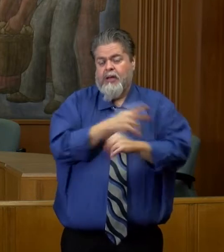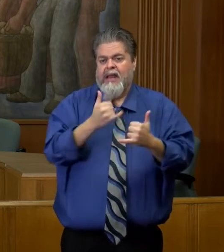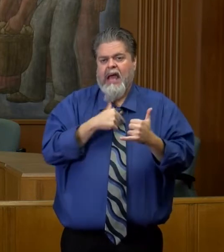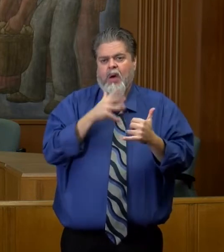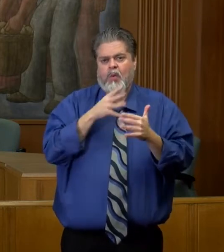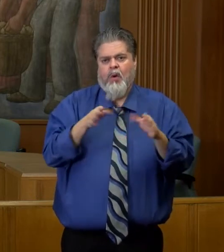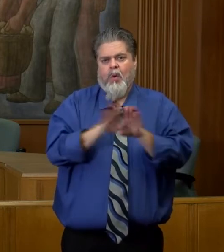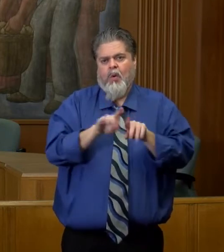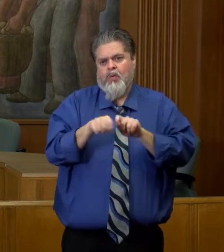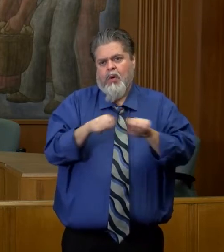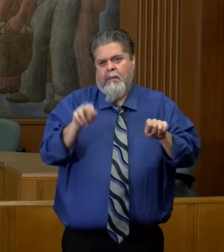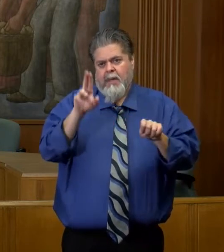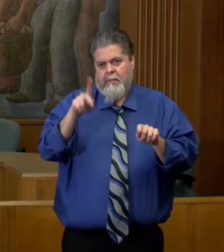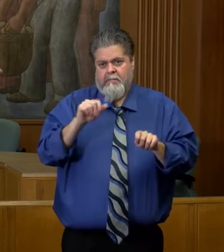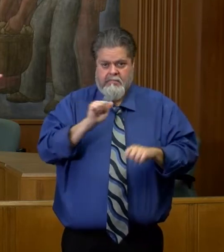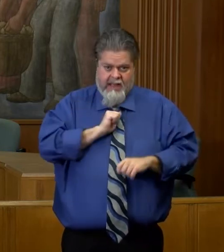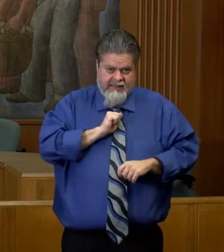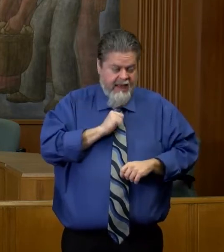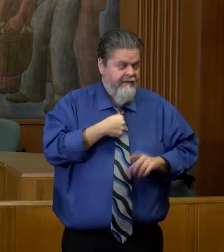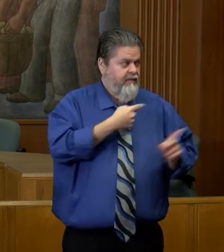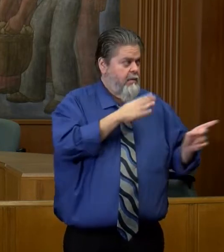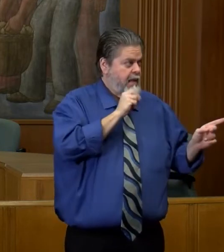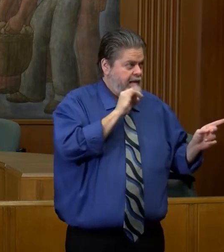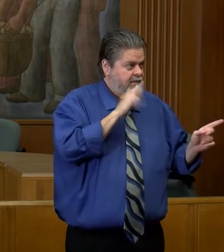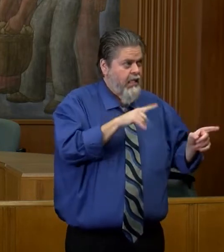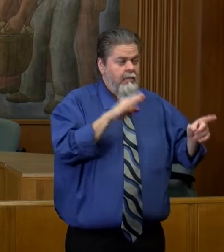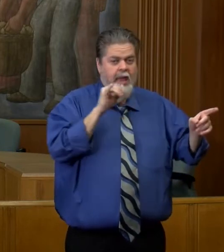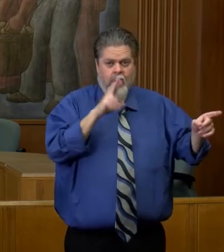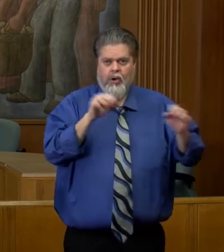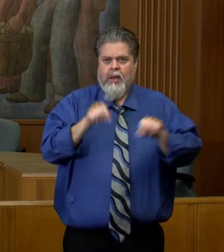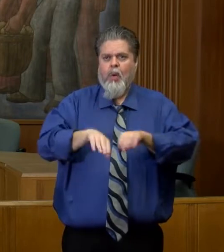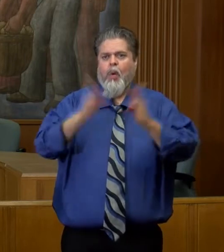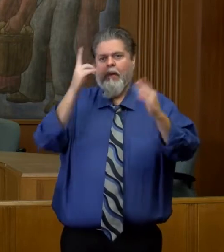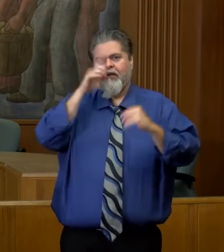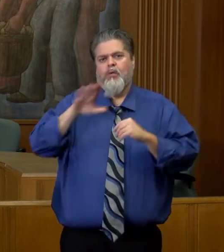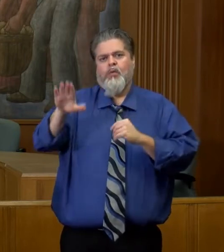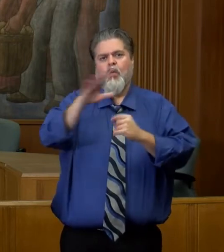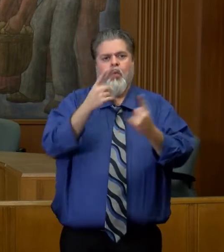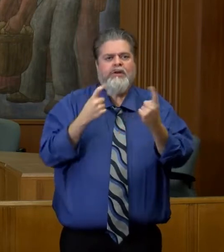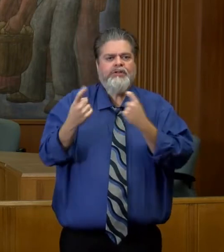conclude. Myself, Dr. Basil, and the mayor are here for questions.